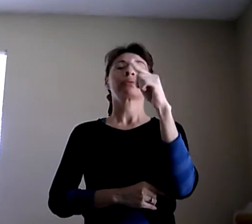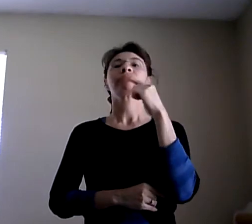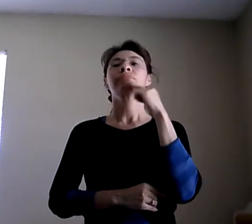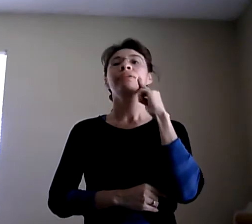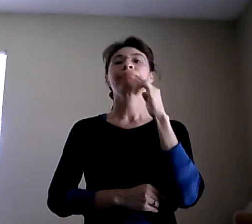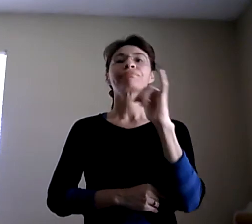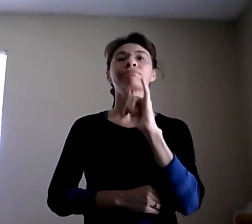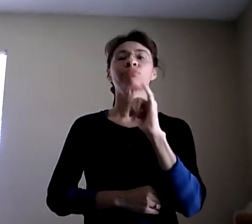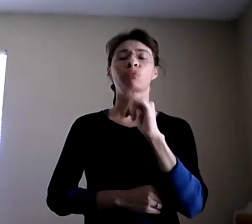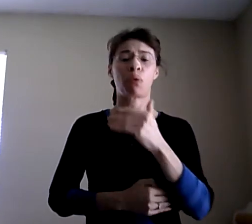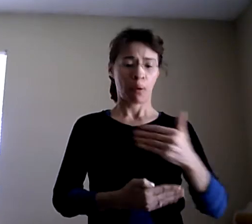happen?